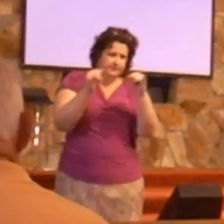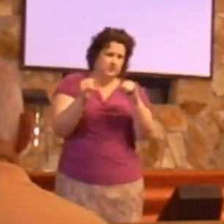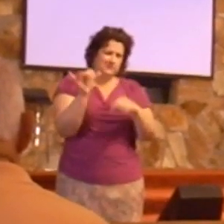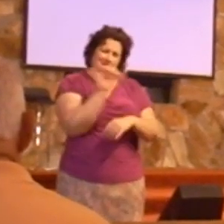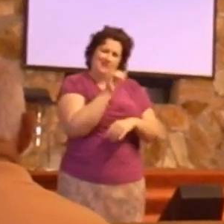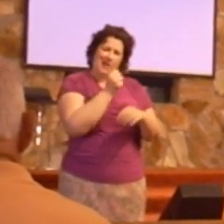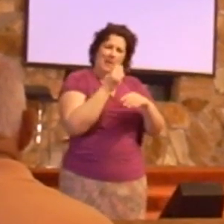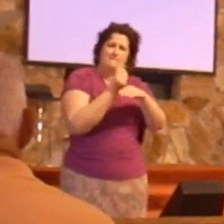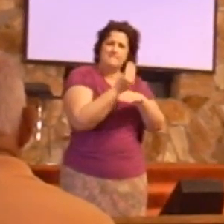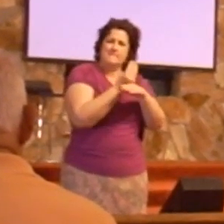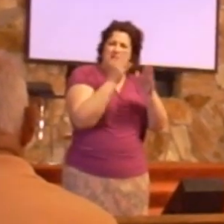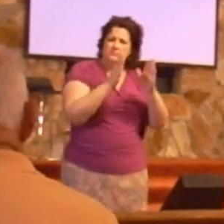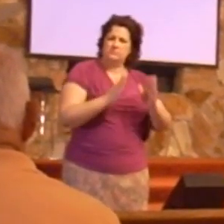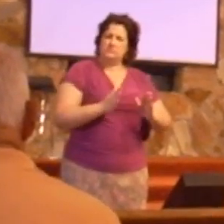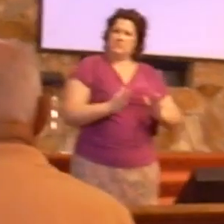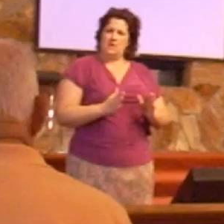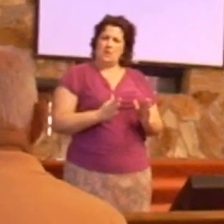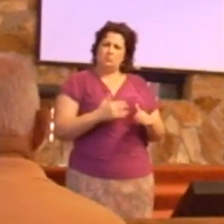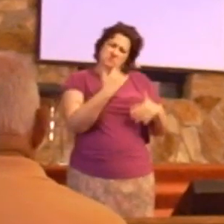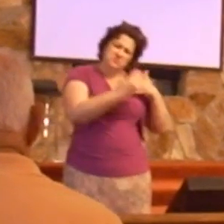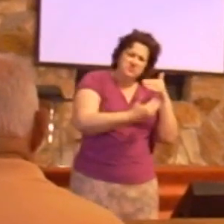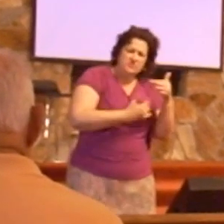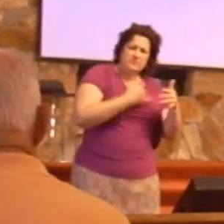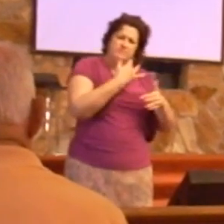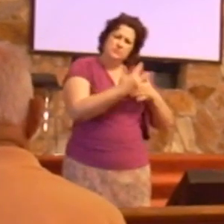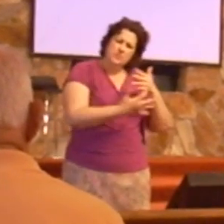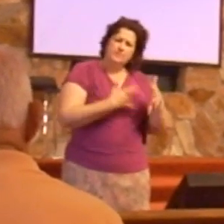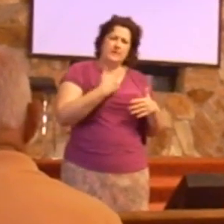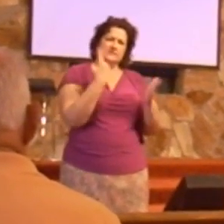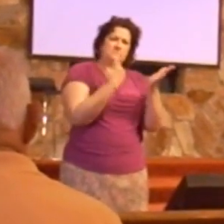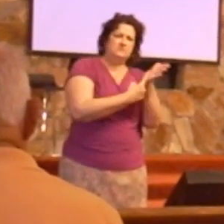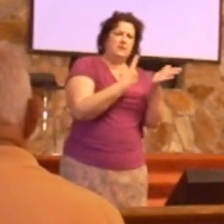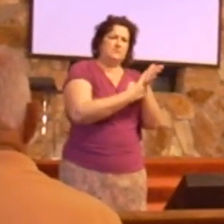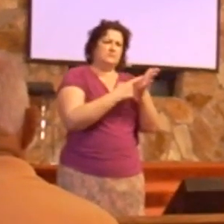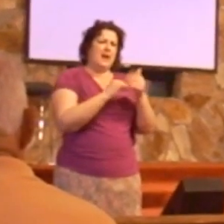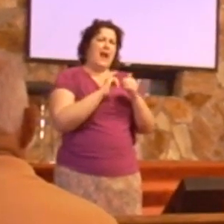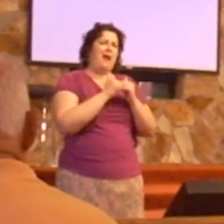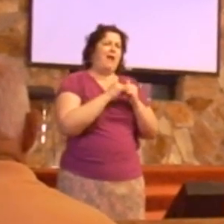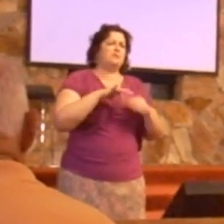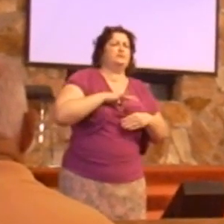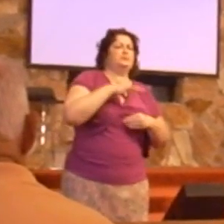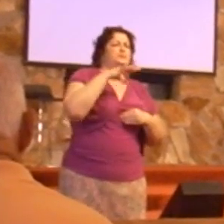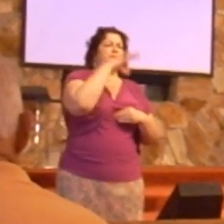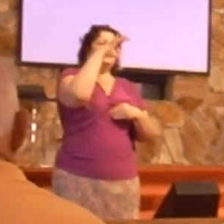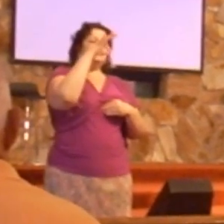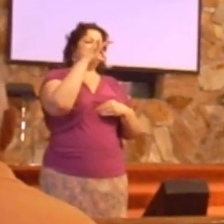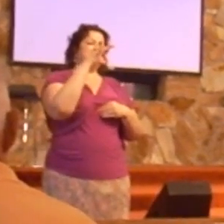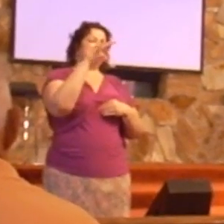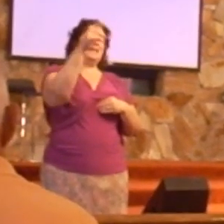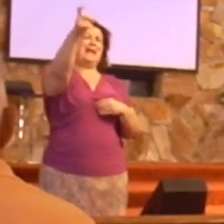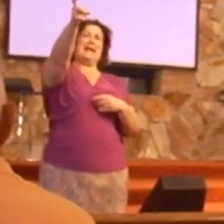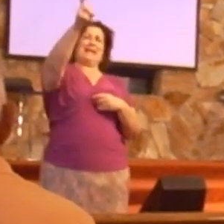thought, we're going to move on, and we're going to talk about this morning's spiritual gifts.